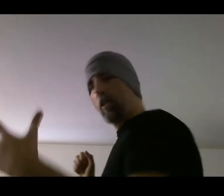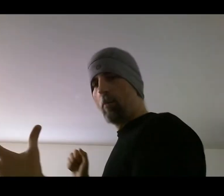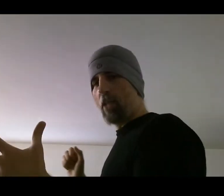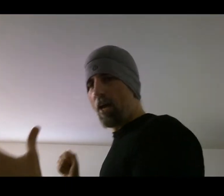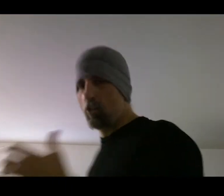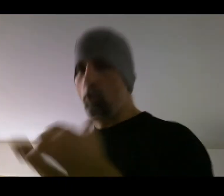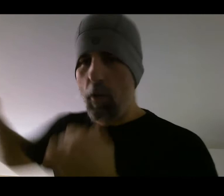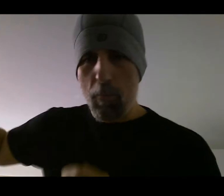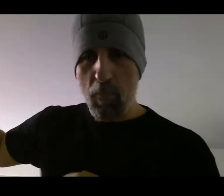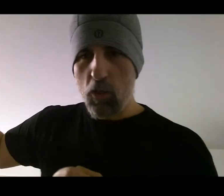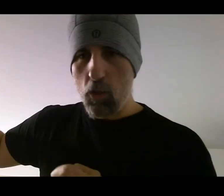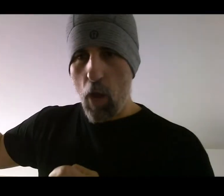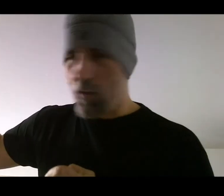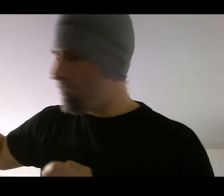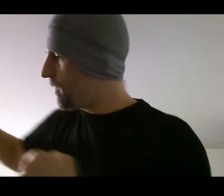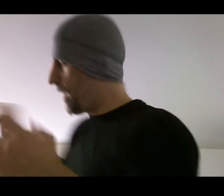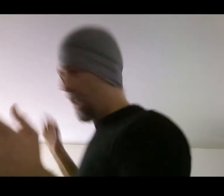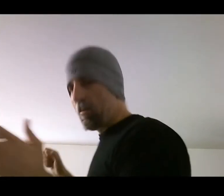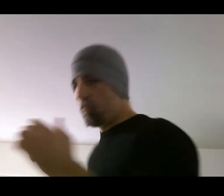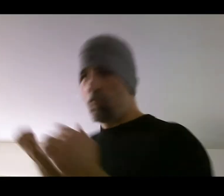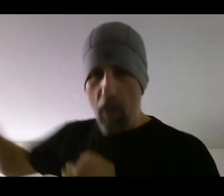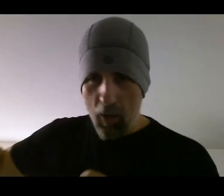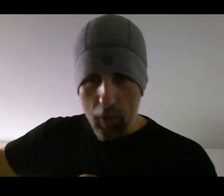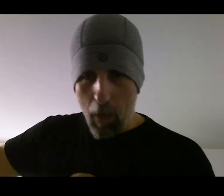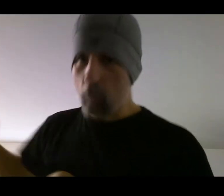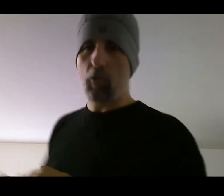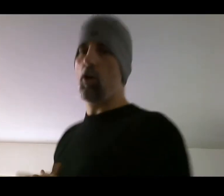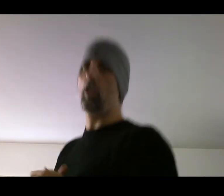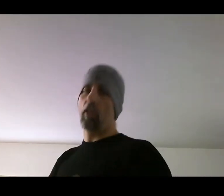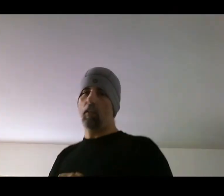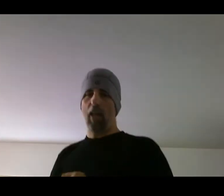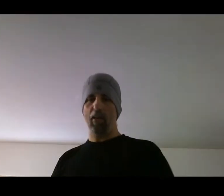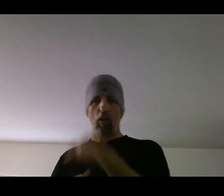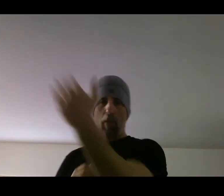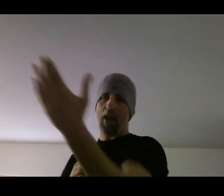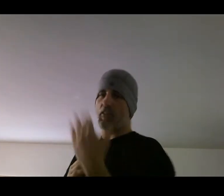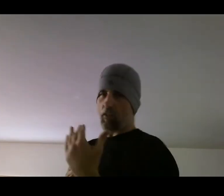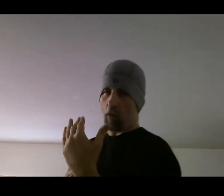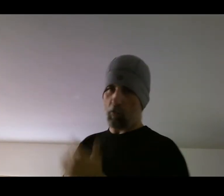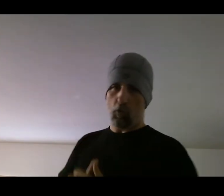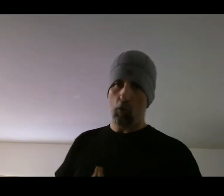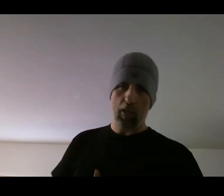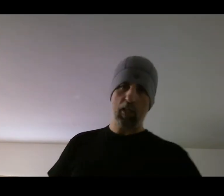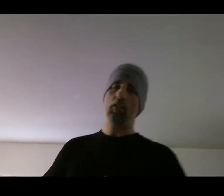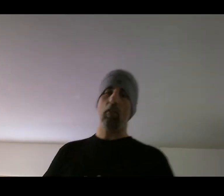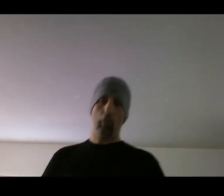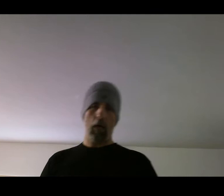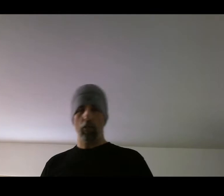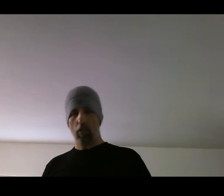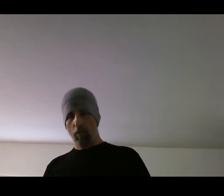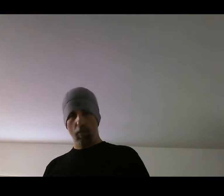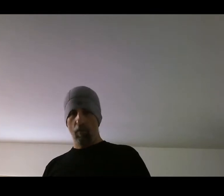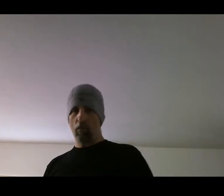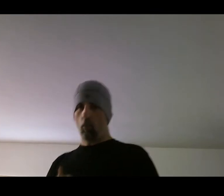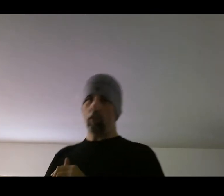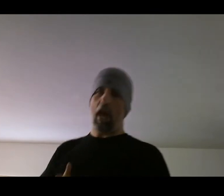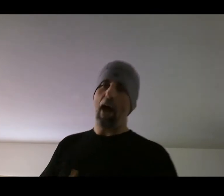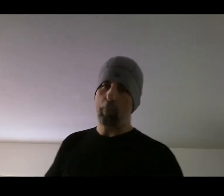comes at you, you have a very powerful hook that can land on him as he's coming forward into the punch. And this only happens